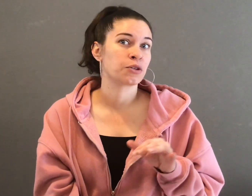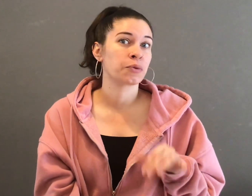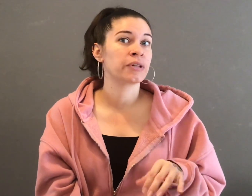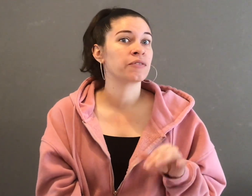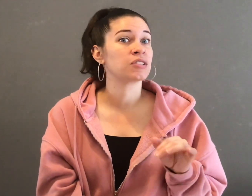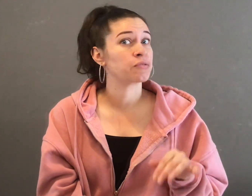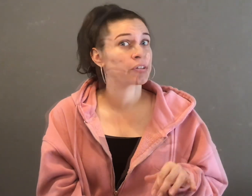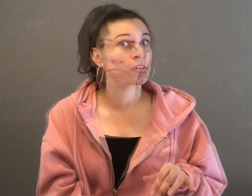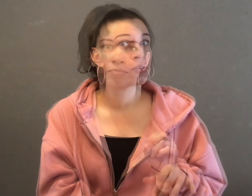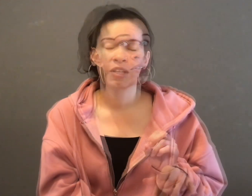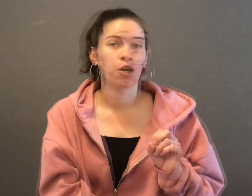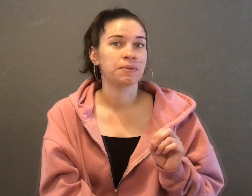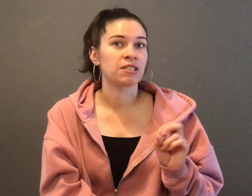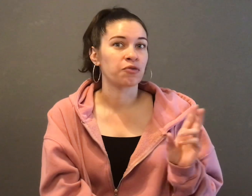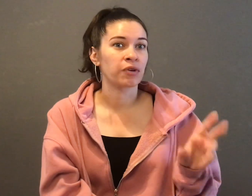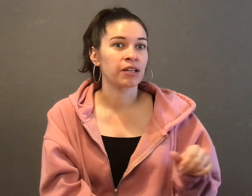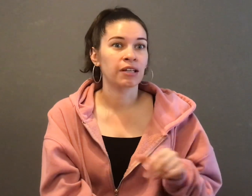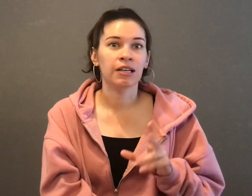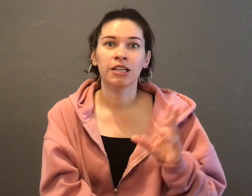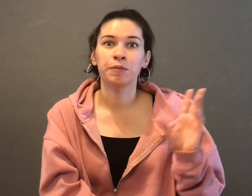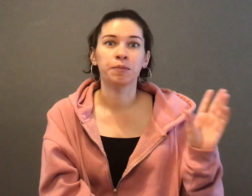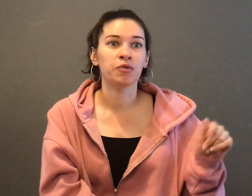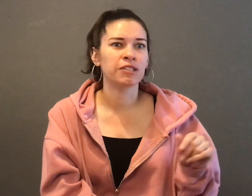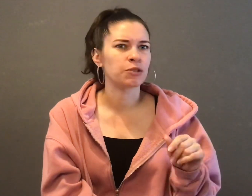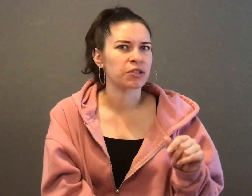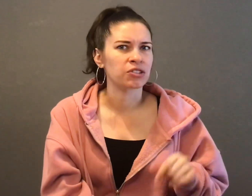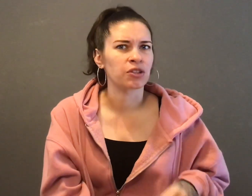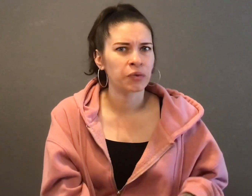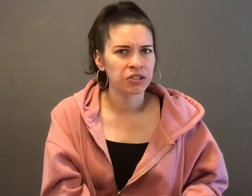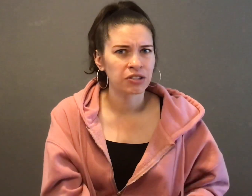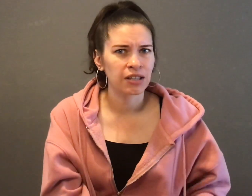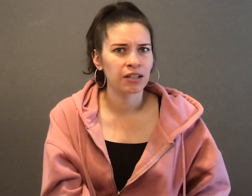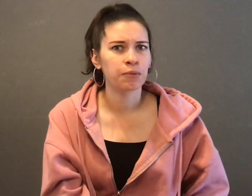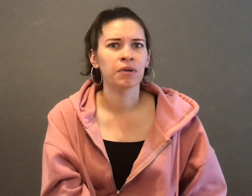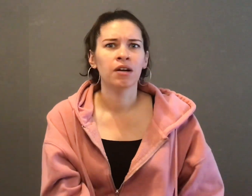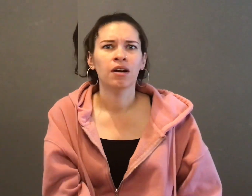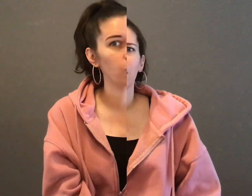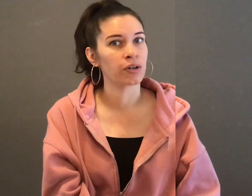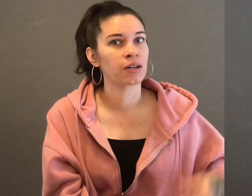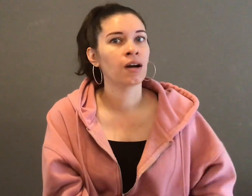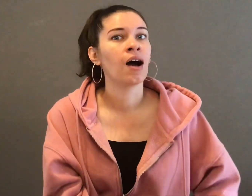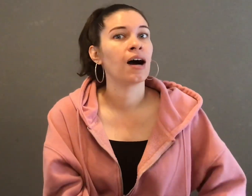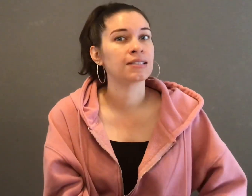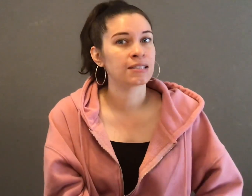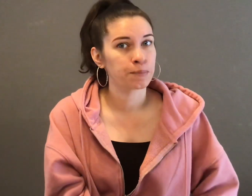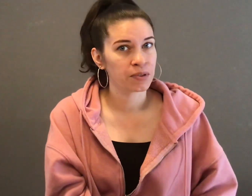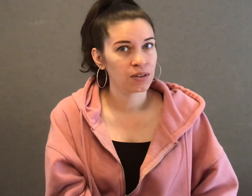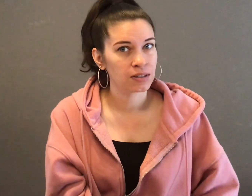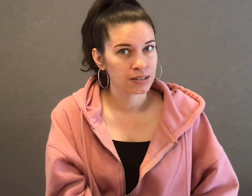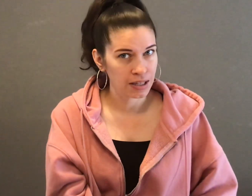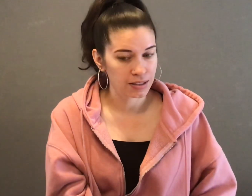I know where we live it's very cold. help self-regulate, keep them moving especially in the winter time. Number four, a simple tent.